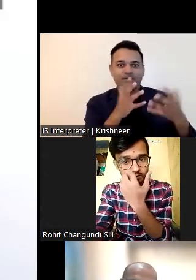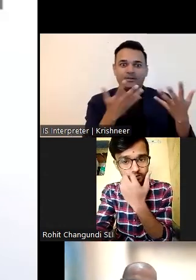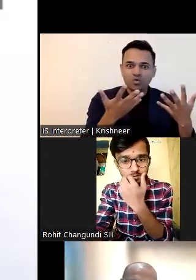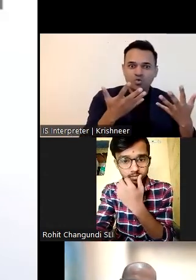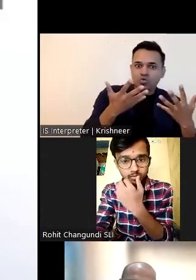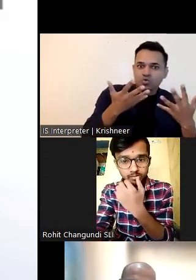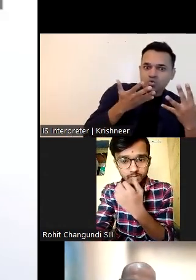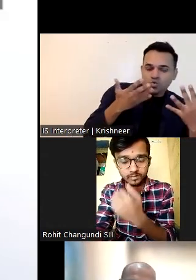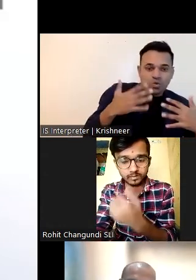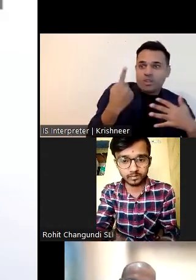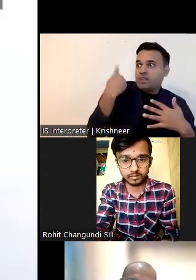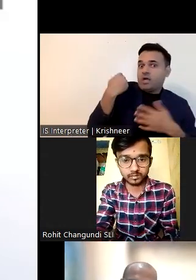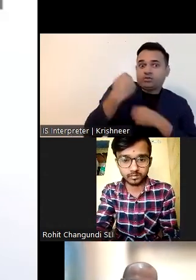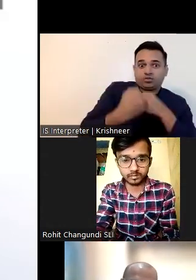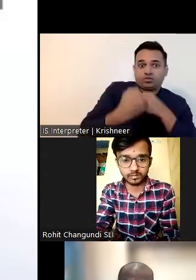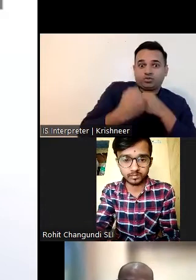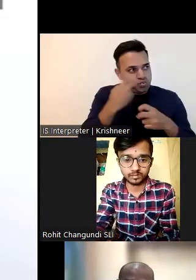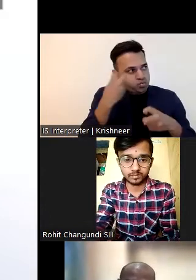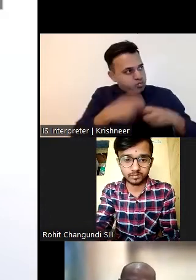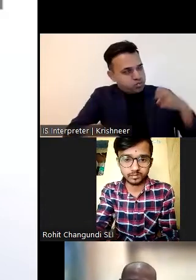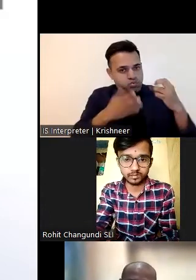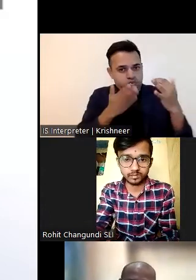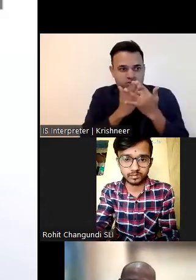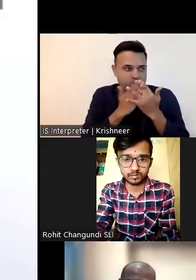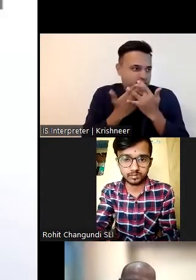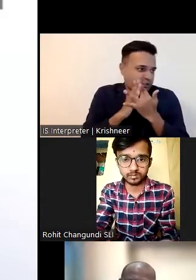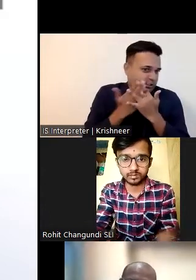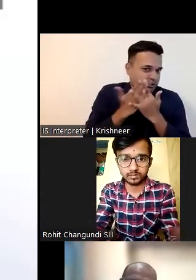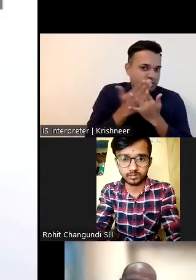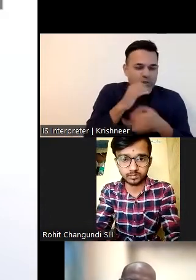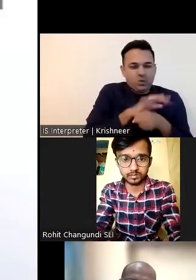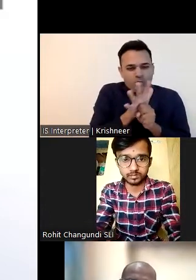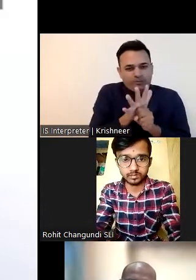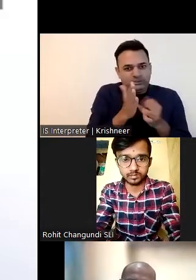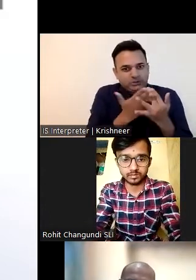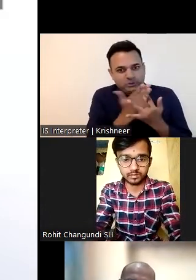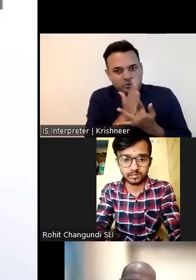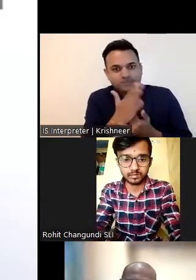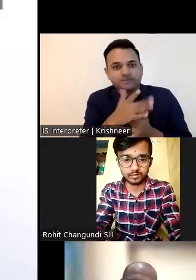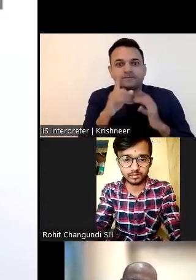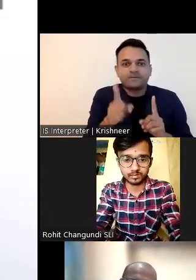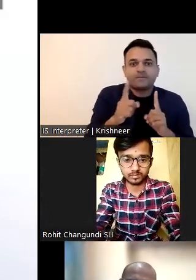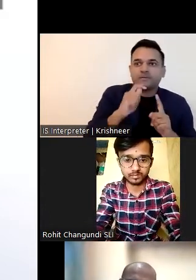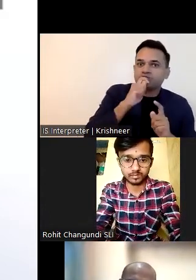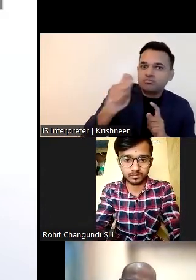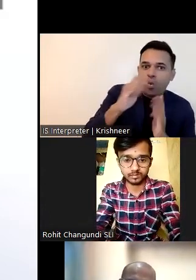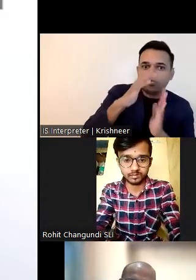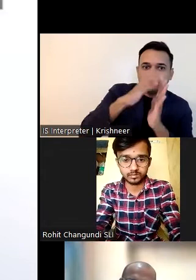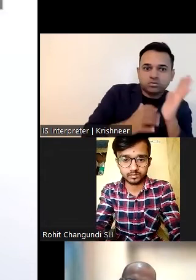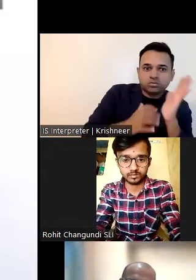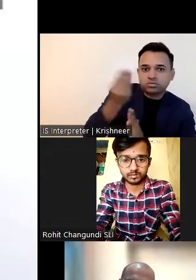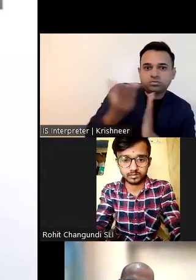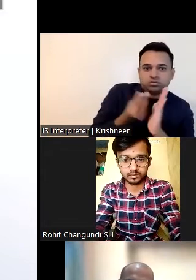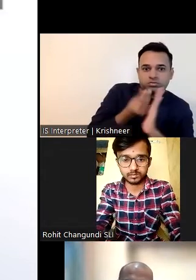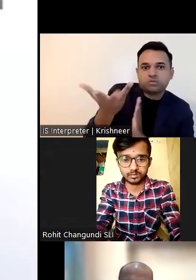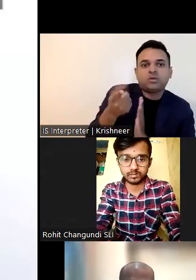and Amazon again started rehiring. Youth for Jobs team provided me an opportunity to again appear for the